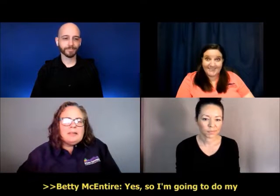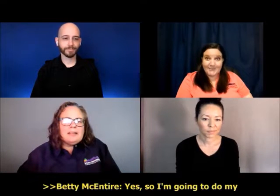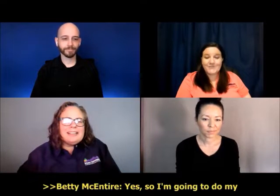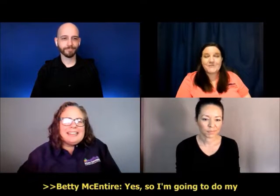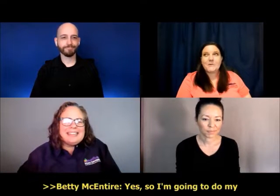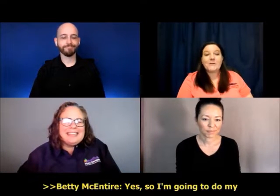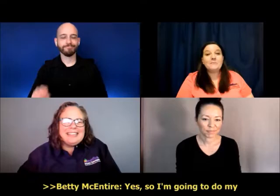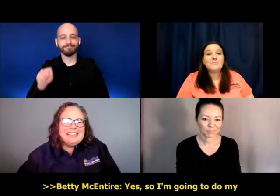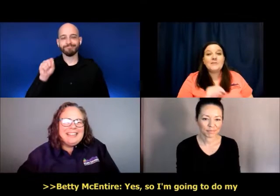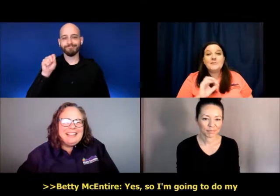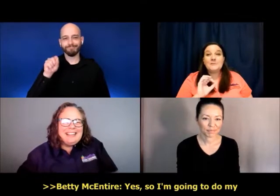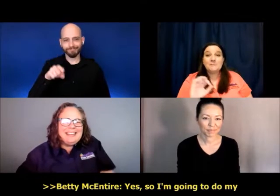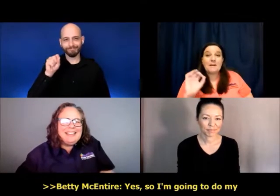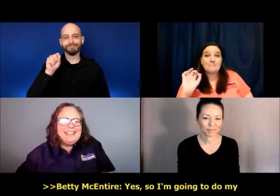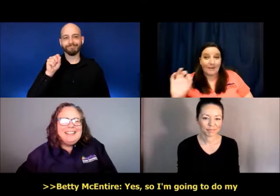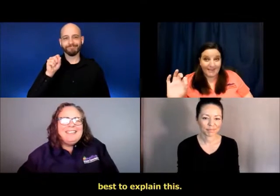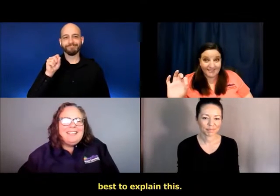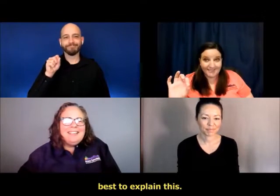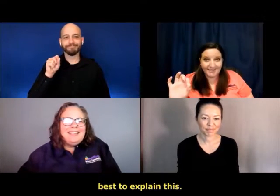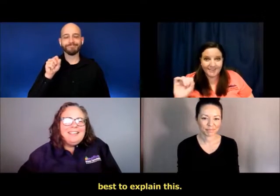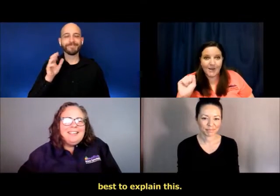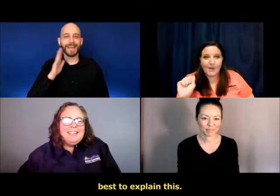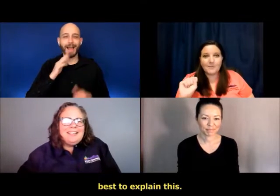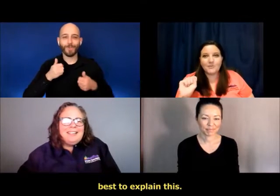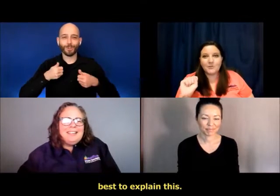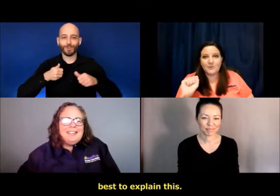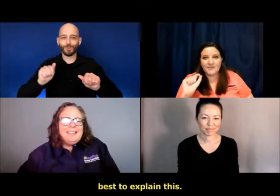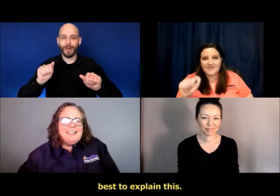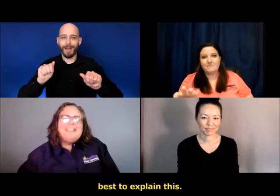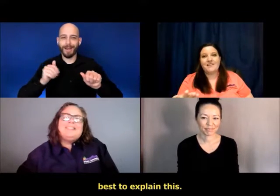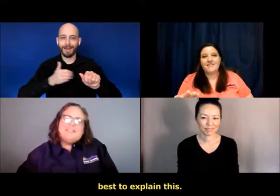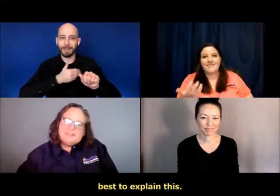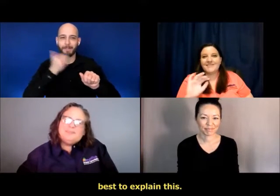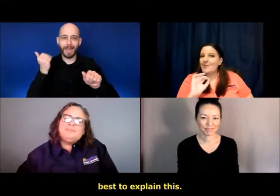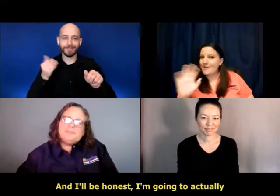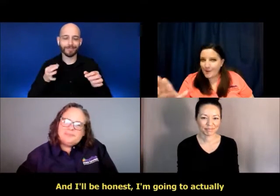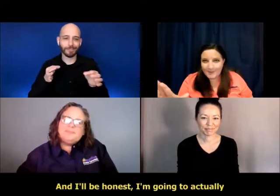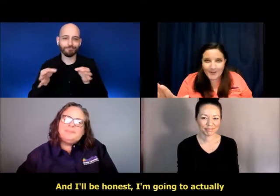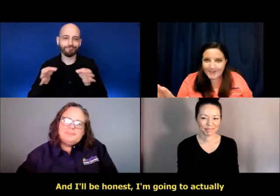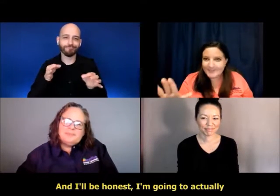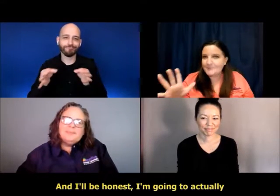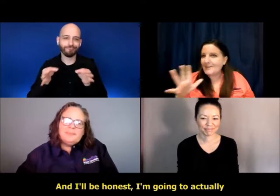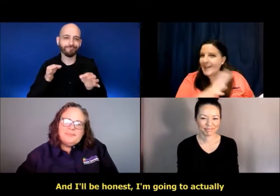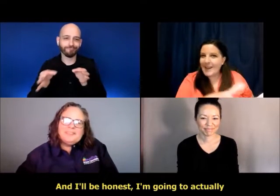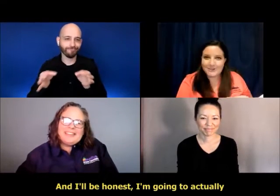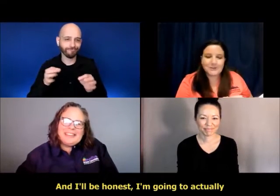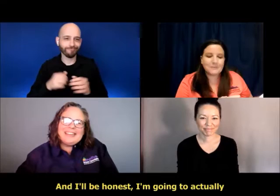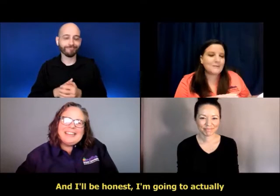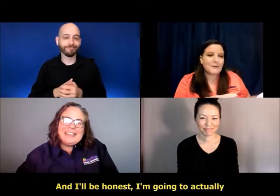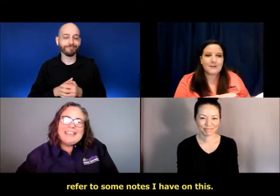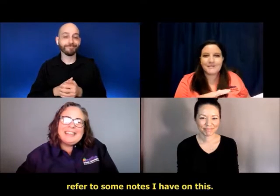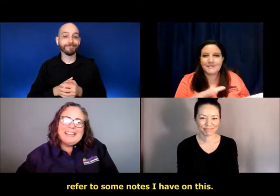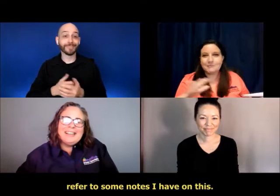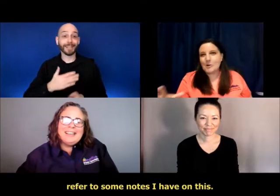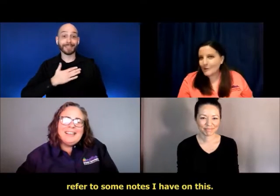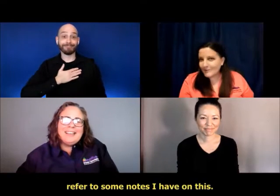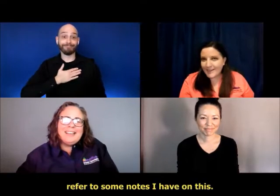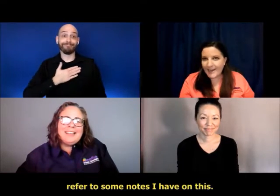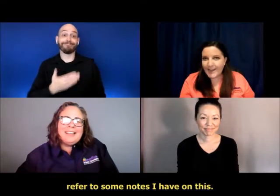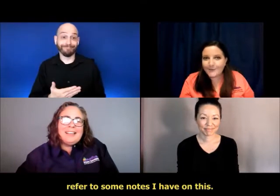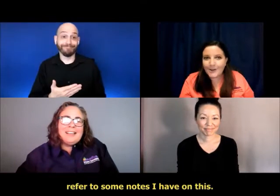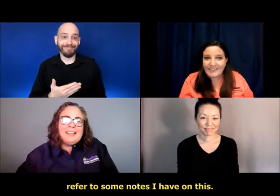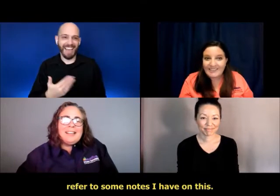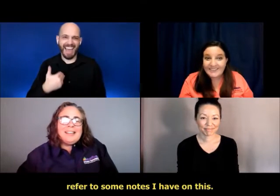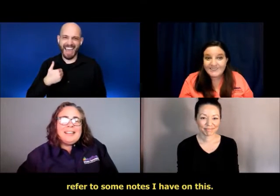Yes. So I'm going to do my best, um, to explain this and I'll, I'll be honest, I'm going to actually refer to some